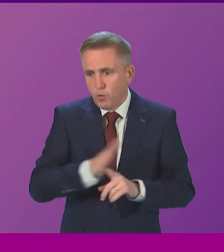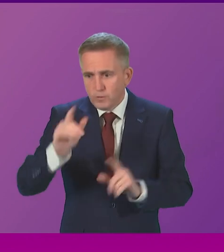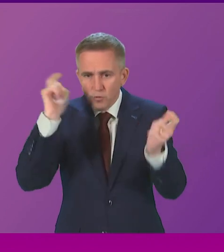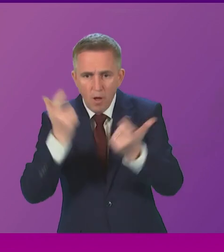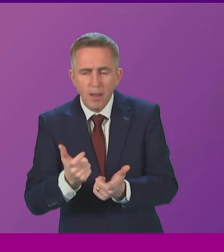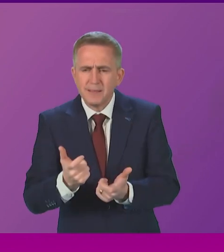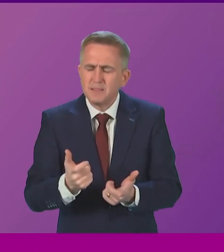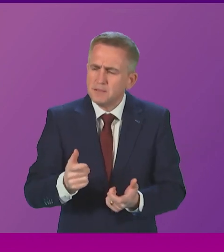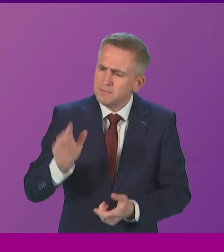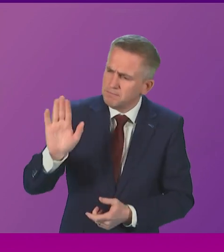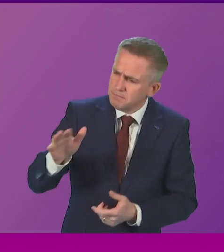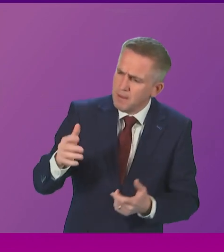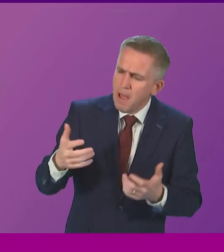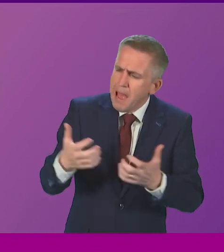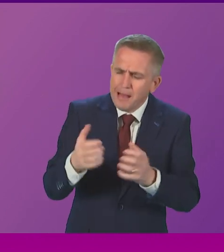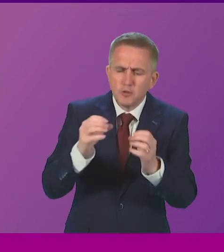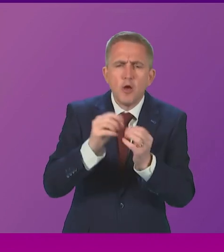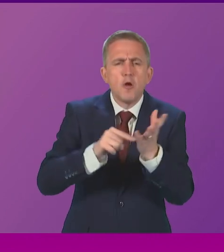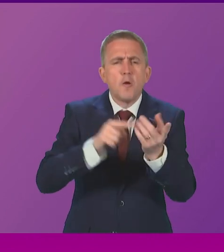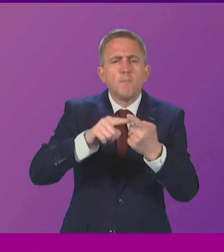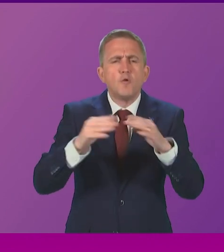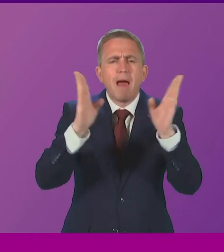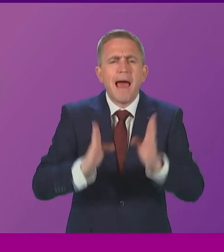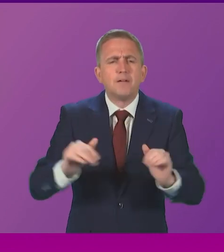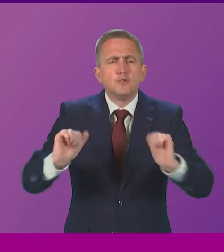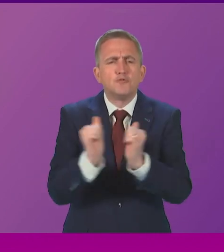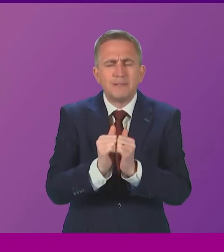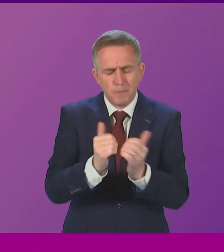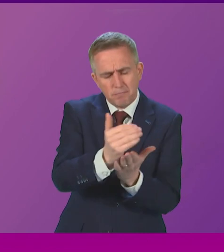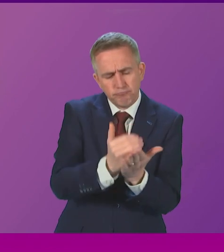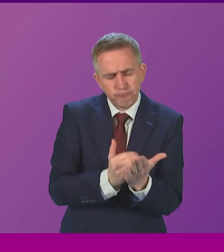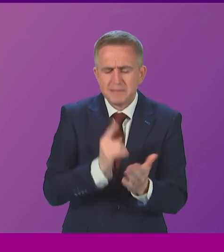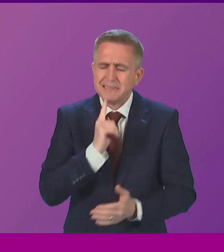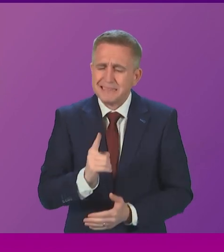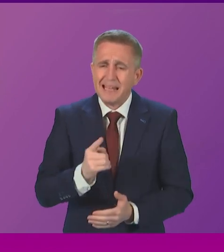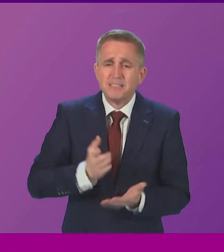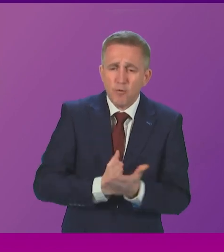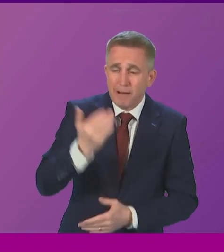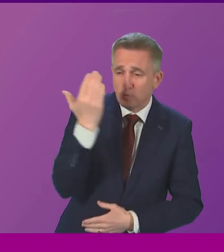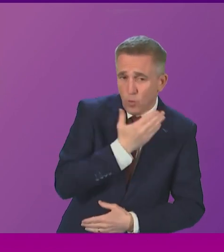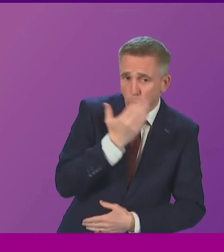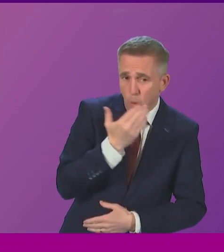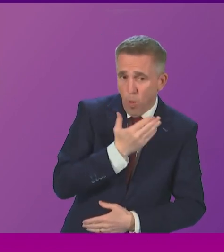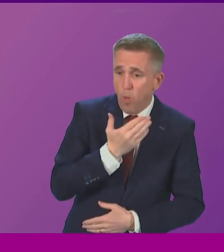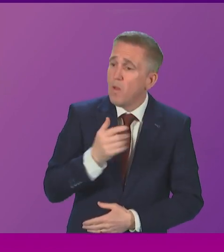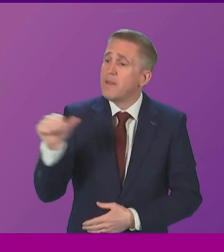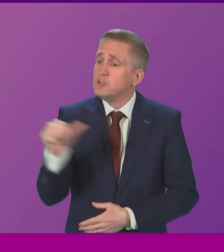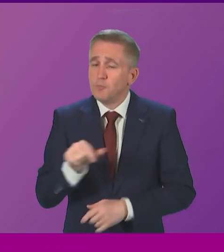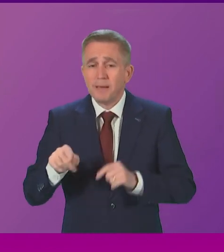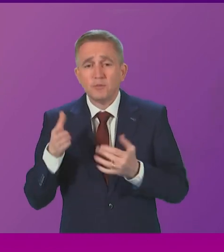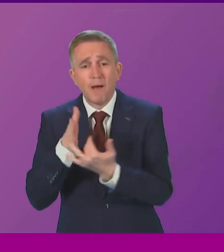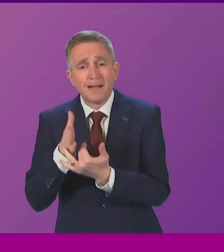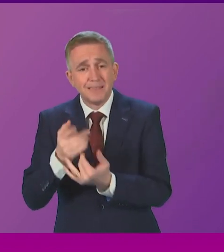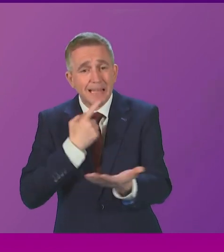what progress has been made towards the Butte House agreement commitment that every young person has a right to access in-school mental health counselling if they so require it,